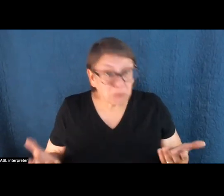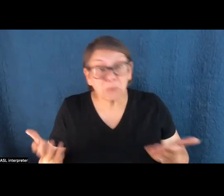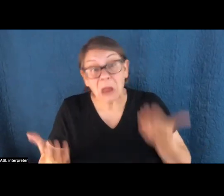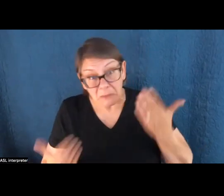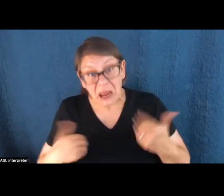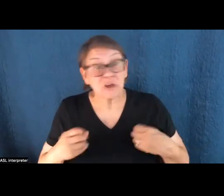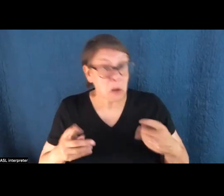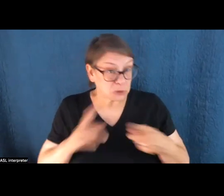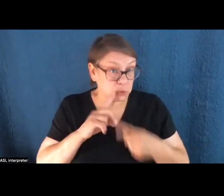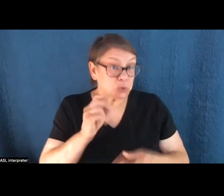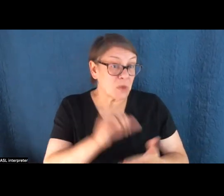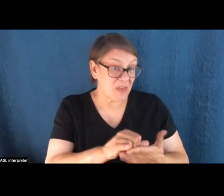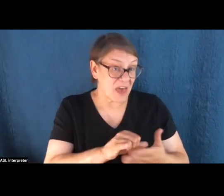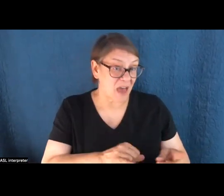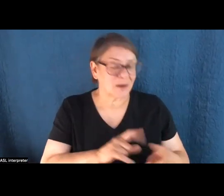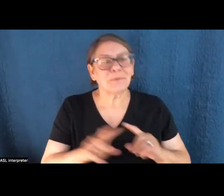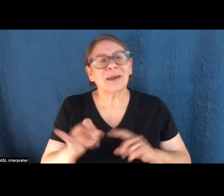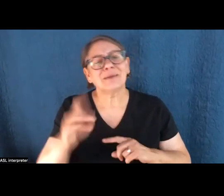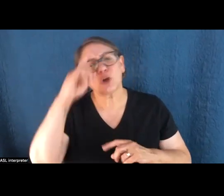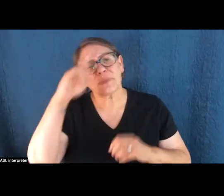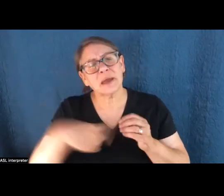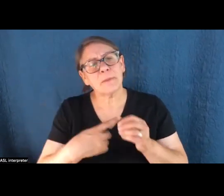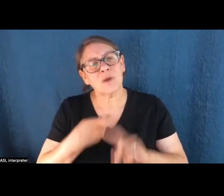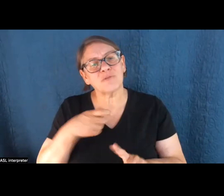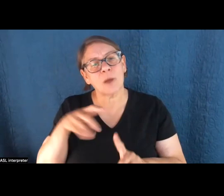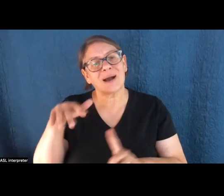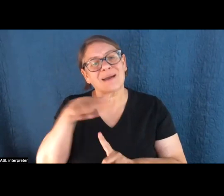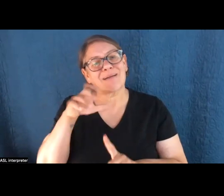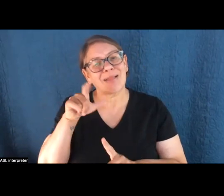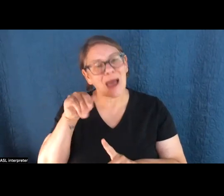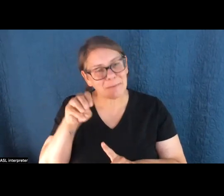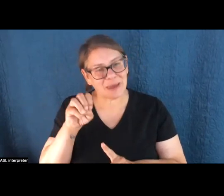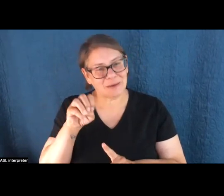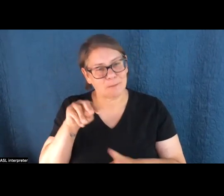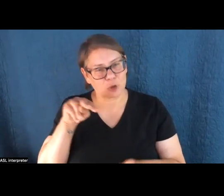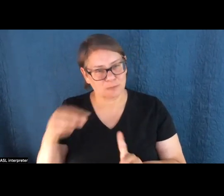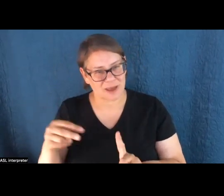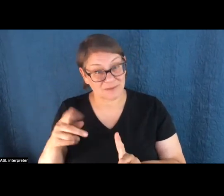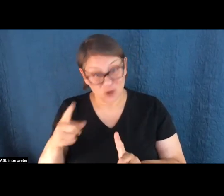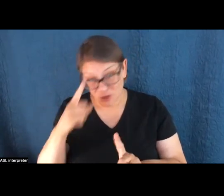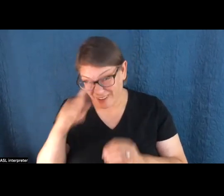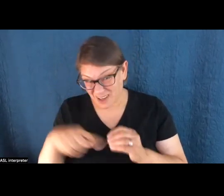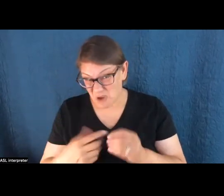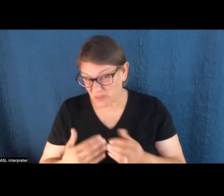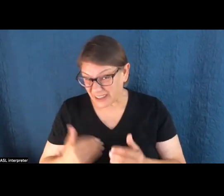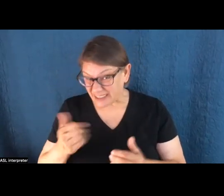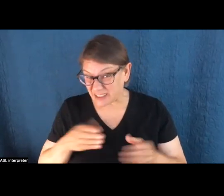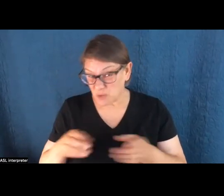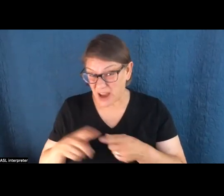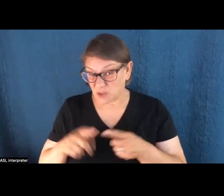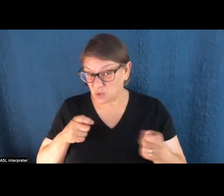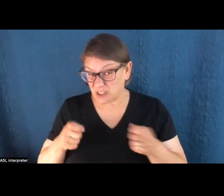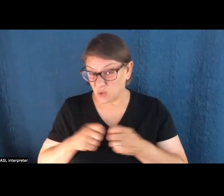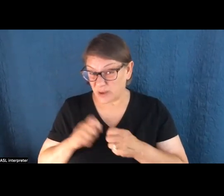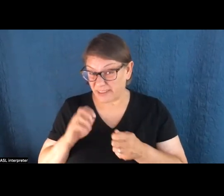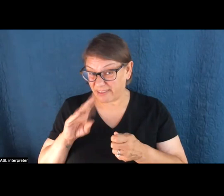do it too. But if you're thinking about this from a climate perspective and you're looking for the quickest and most feasible way to deal with climate change,